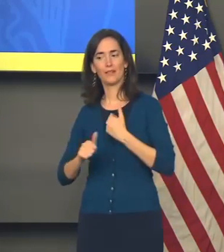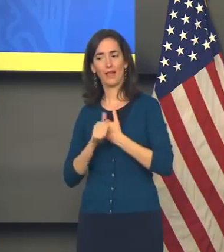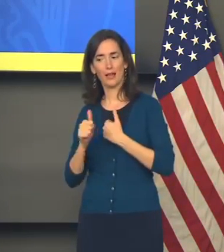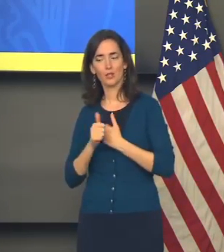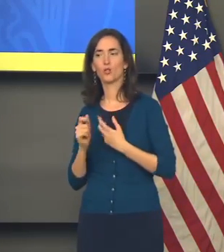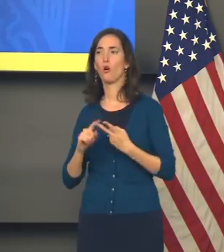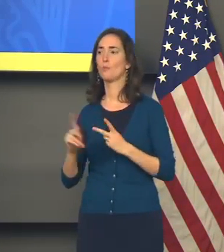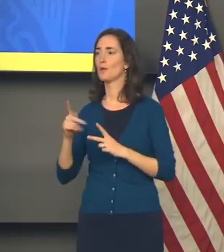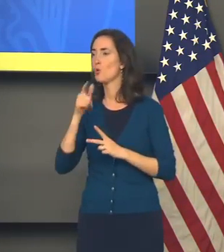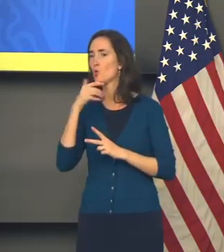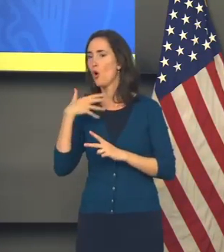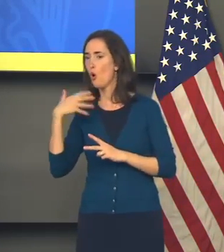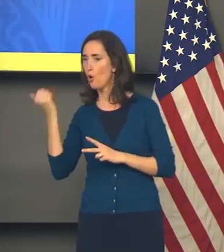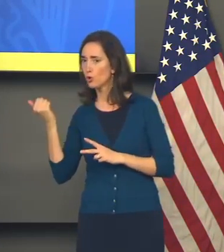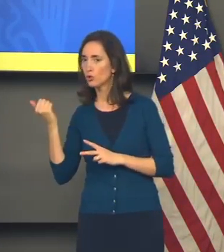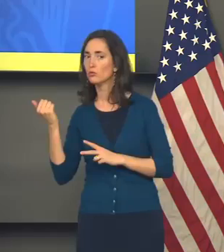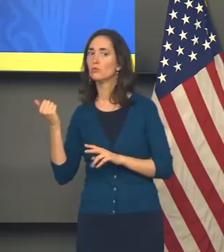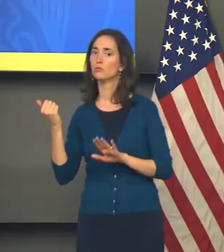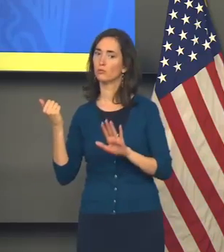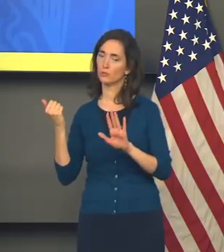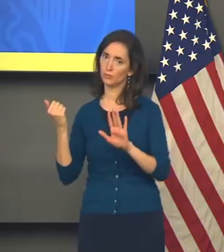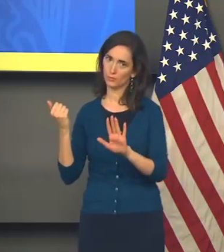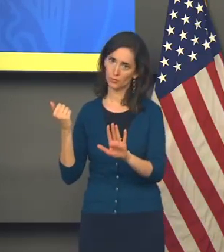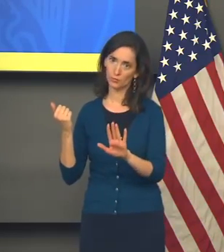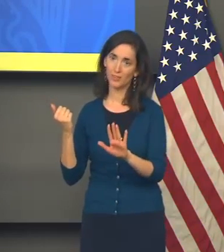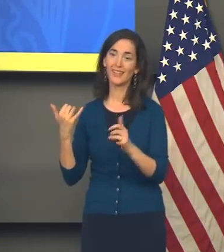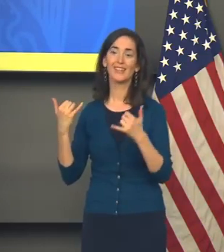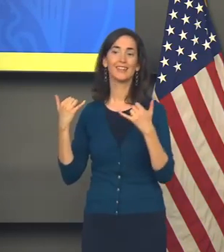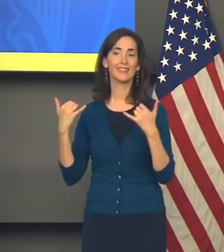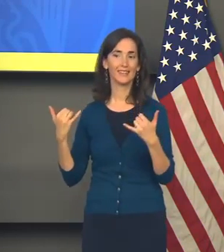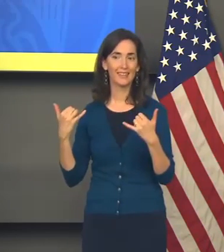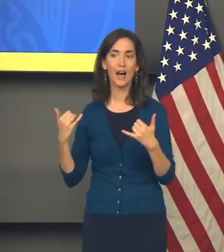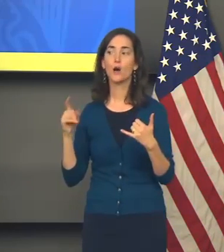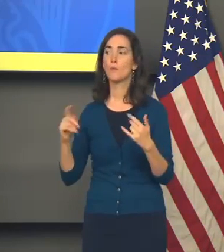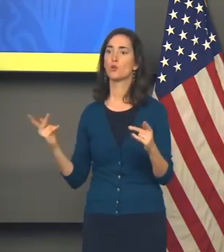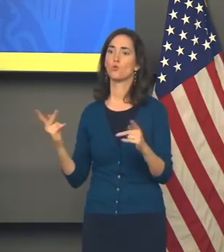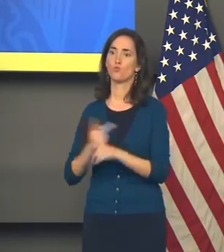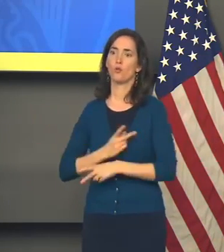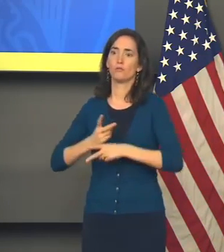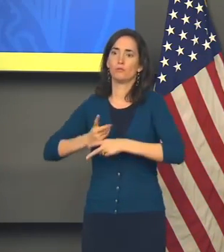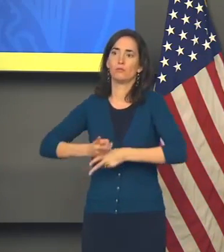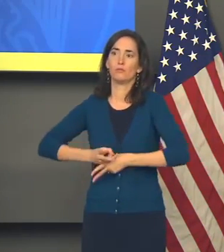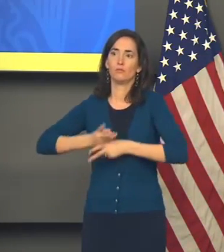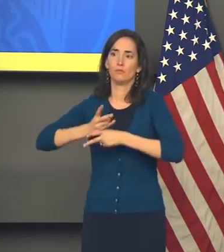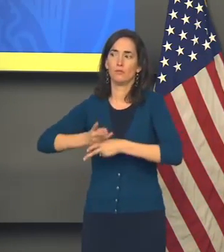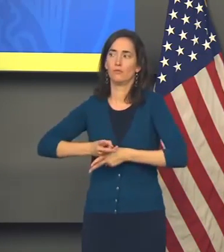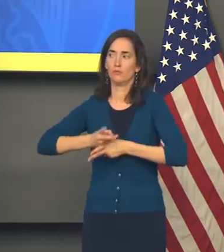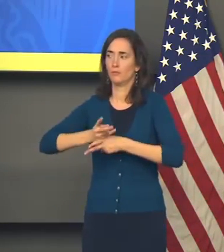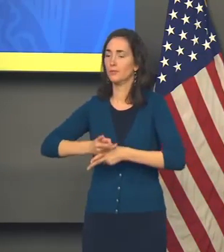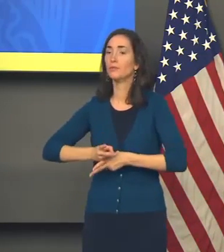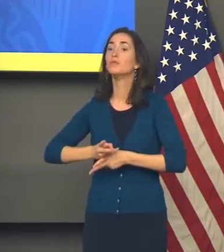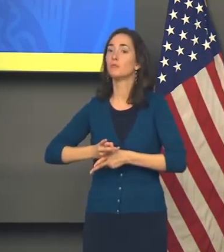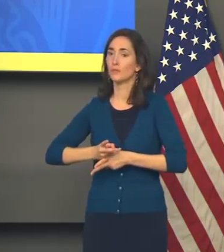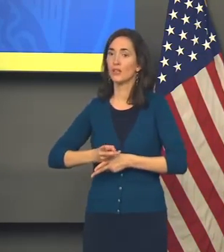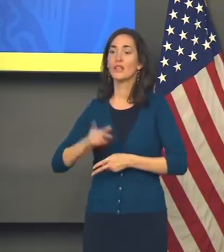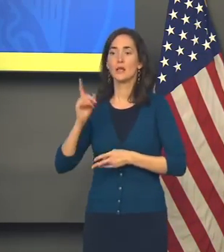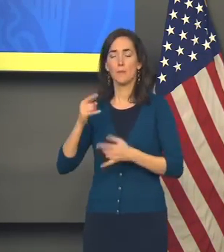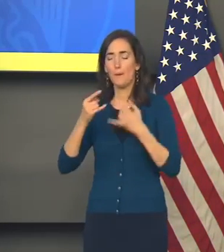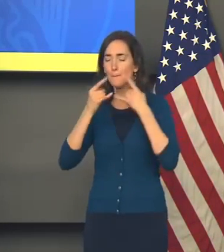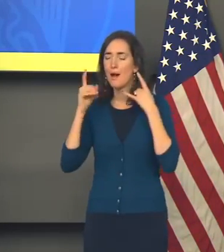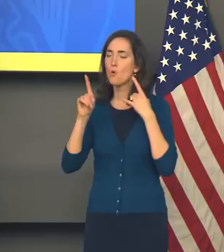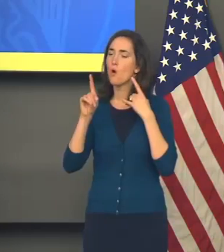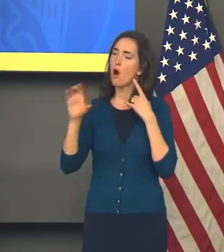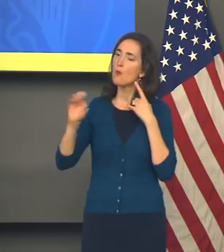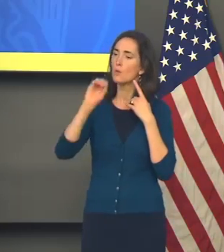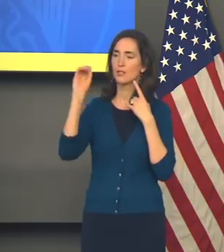age vaccinated or not right now, they need to be taking the most precautions of anyone. They need to be masking 100